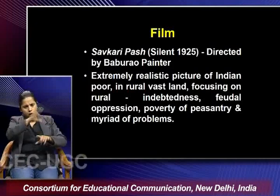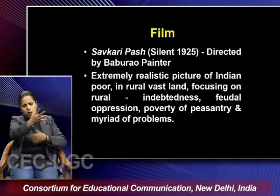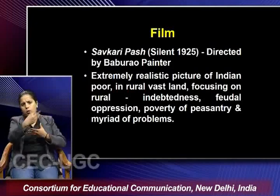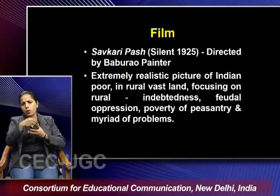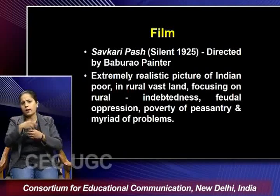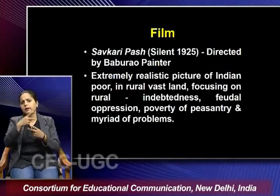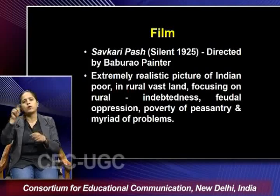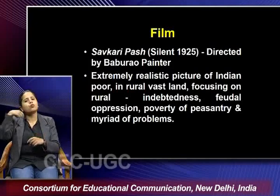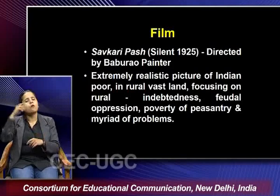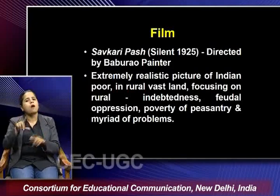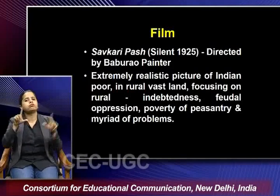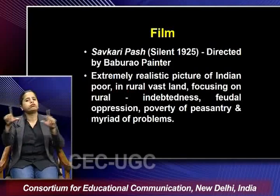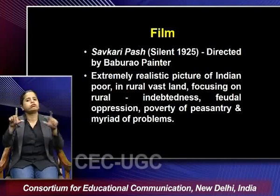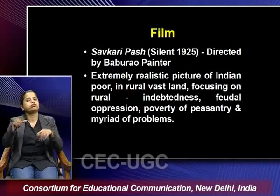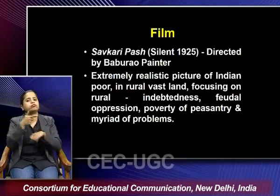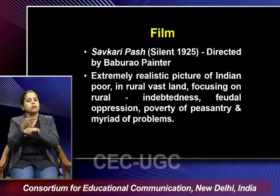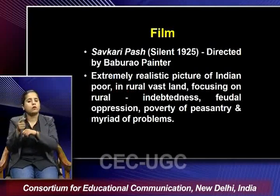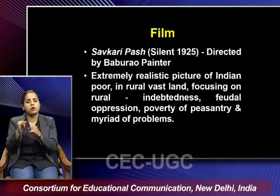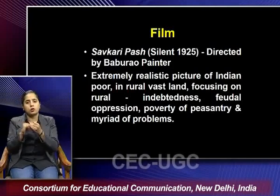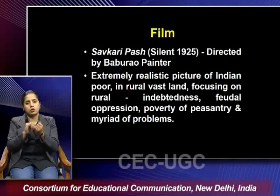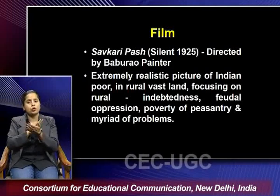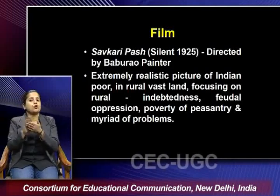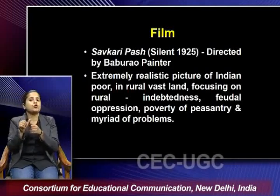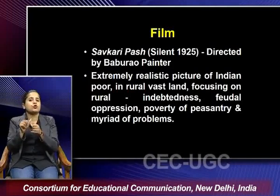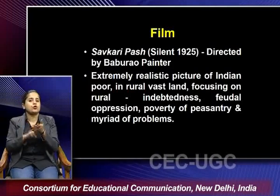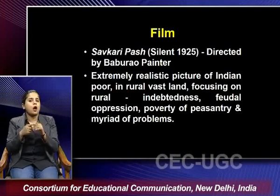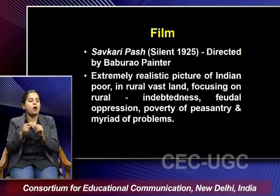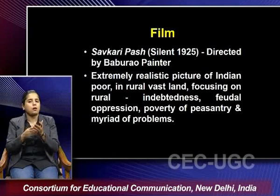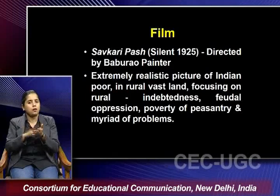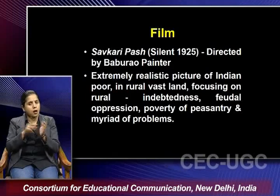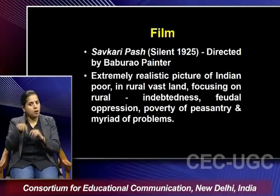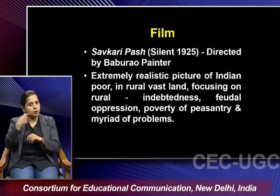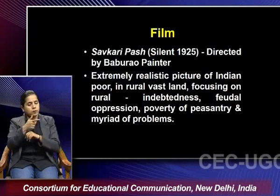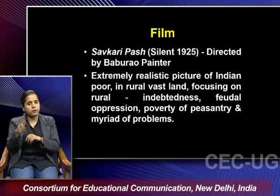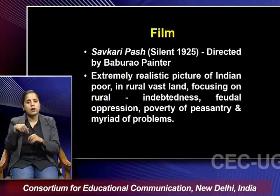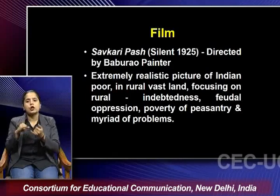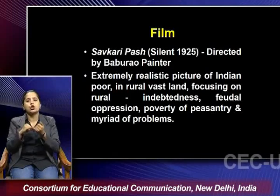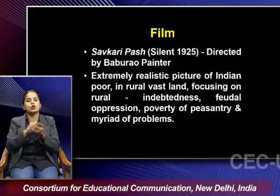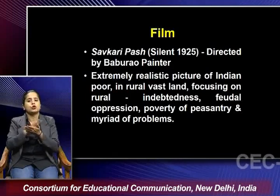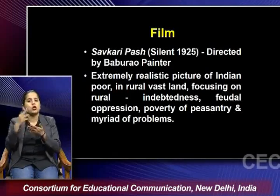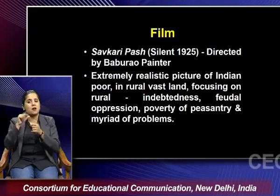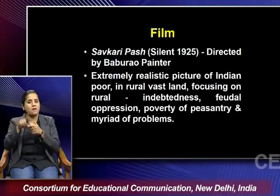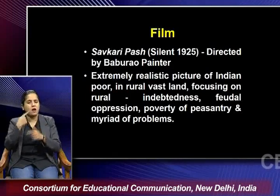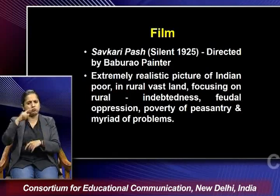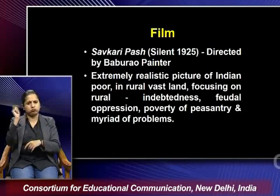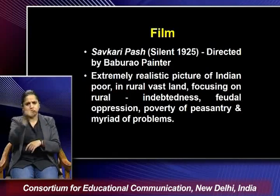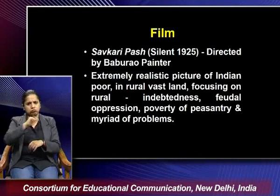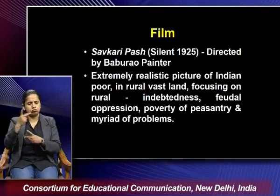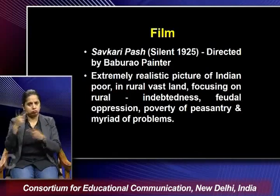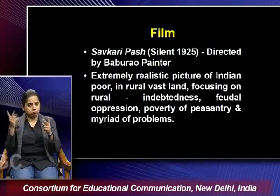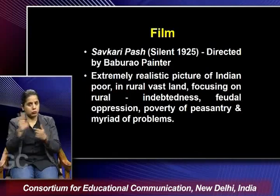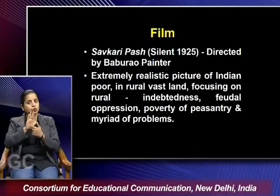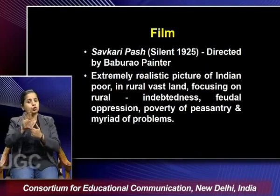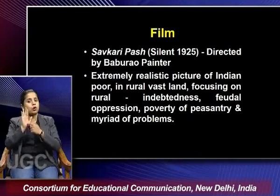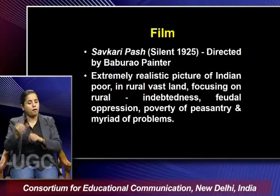as well where Vishantaram also played the role of Shivaji as well which was referred to